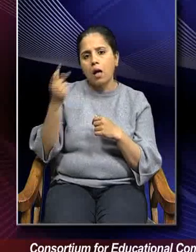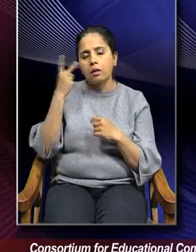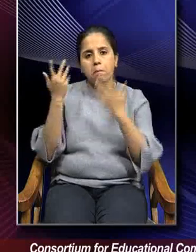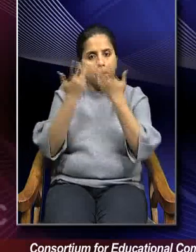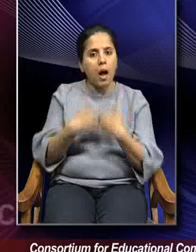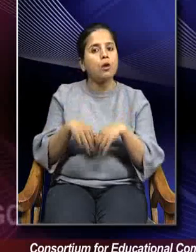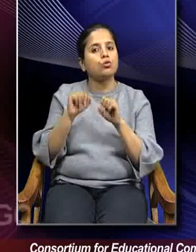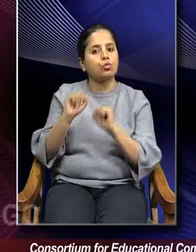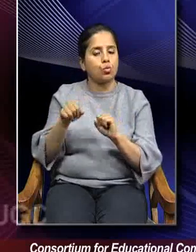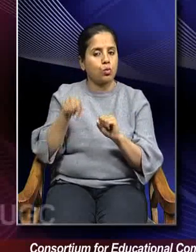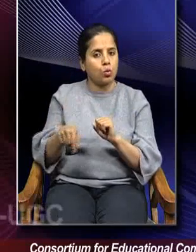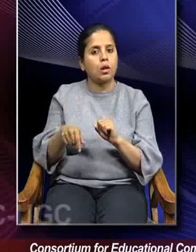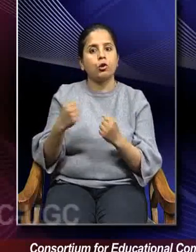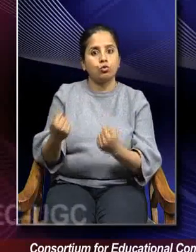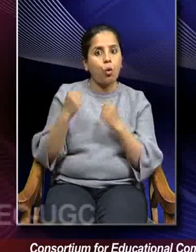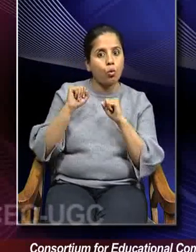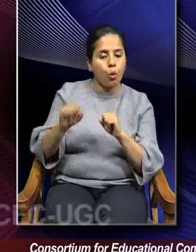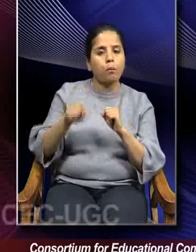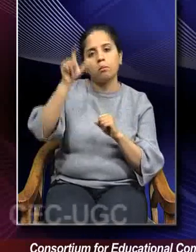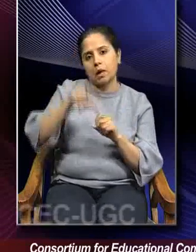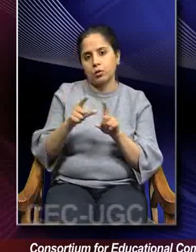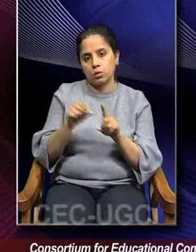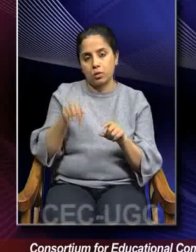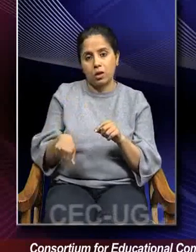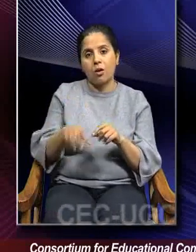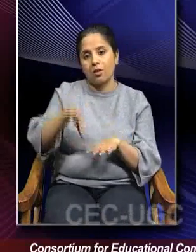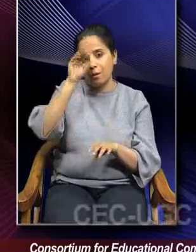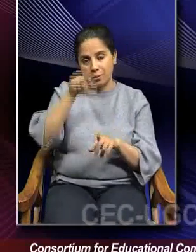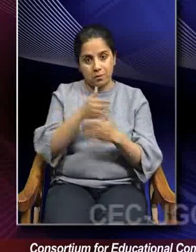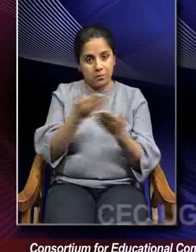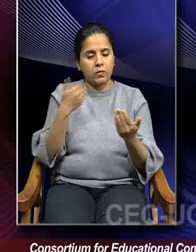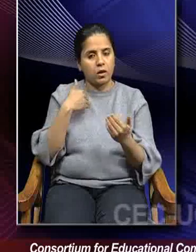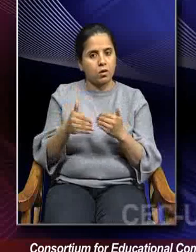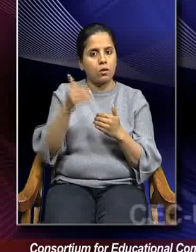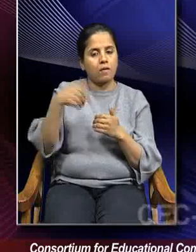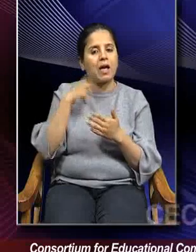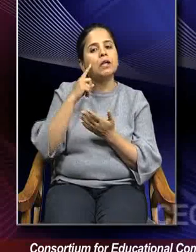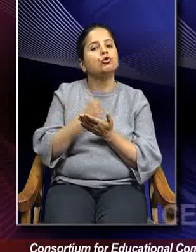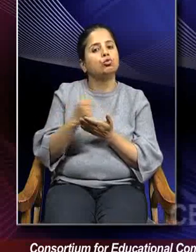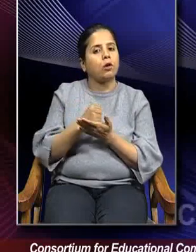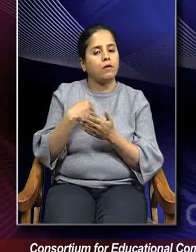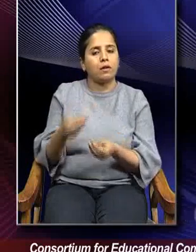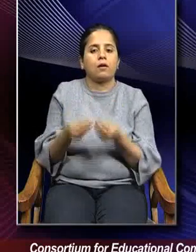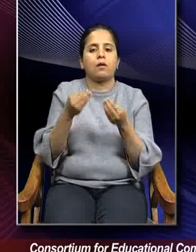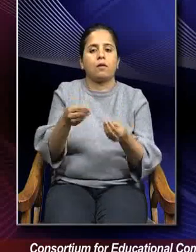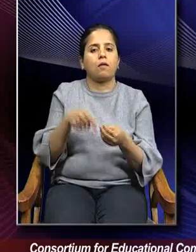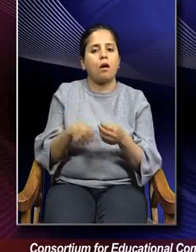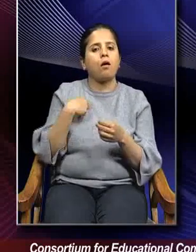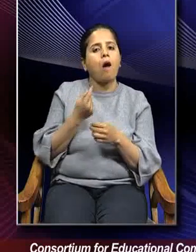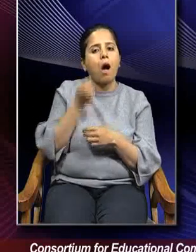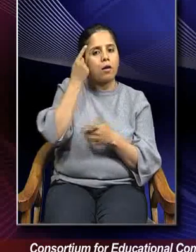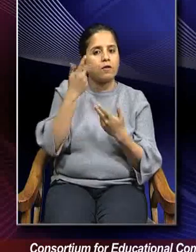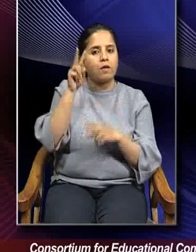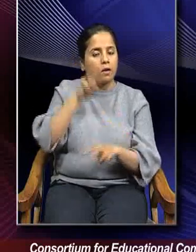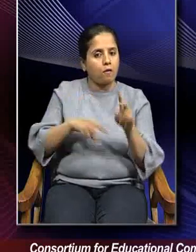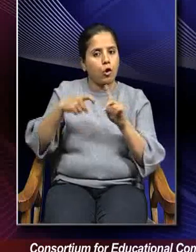along with the strength of character. So, dear learners, in this way, I have tried to give you a brief understanding of